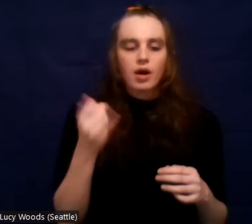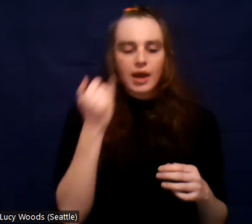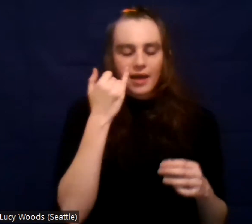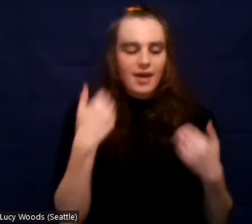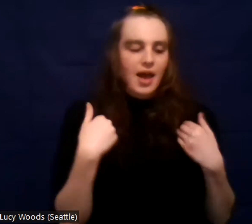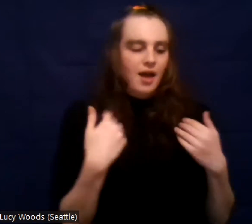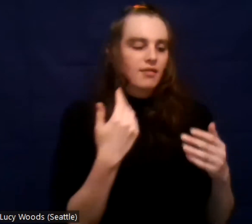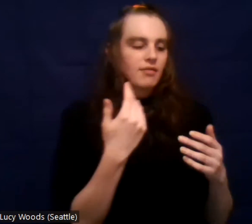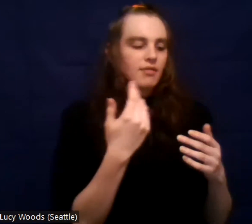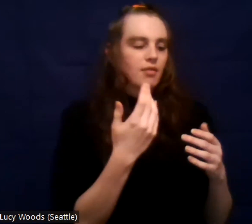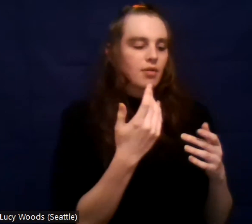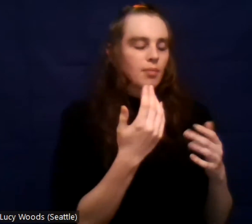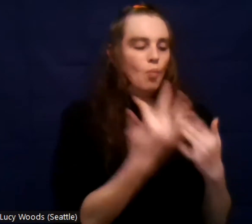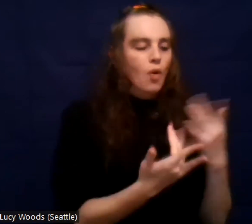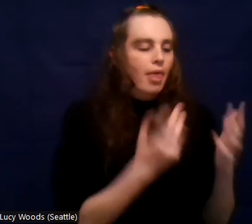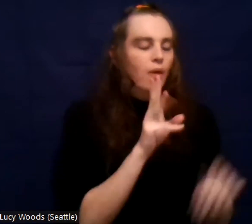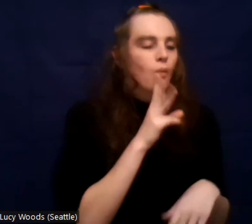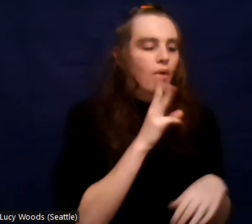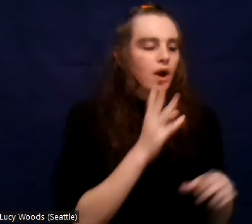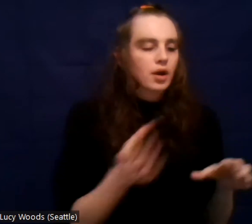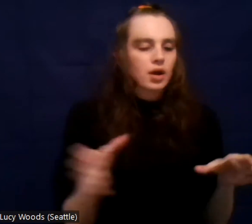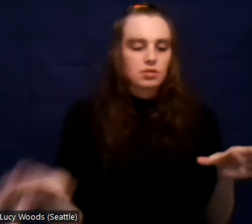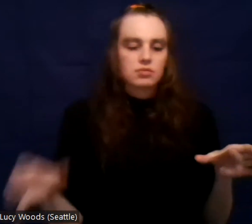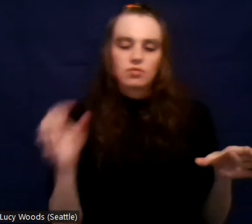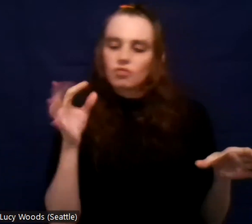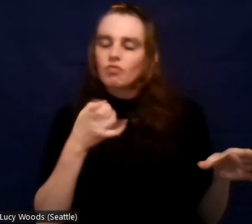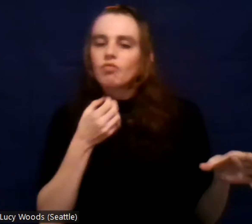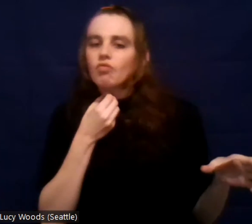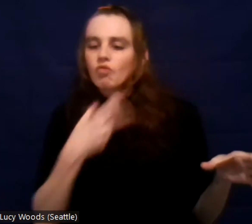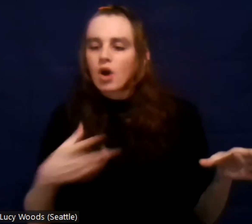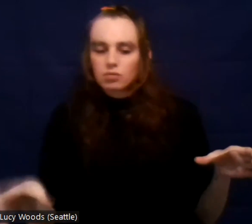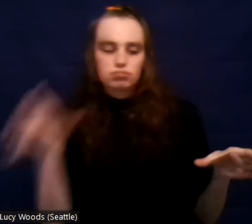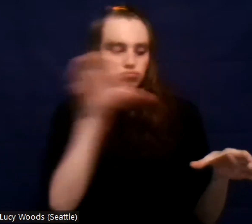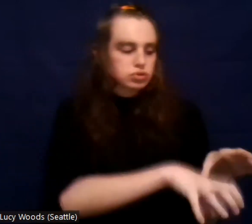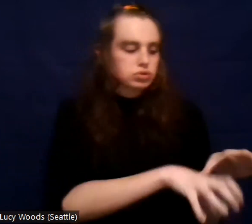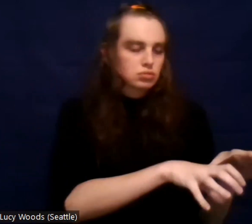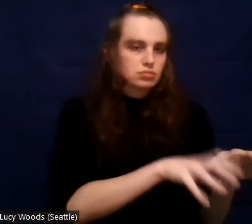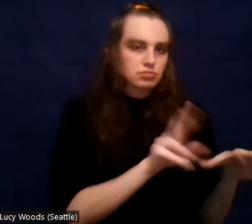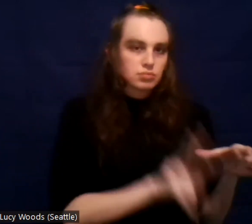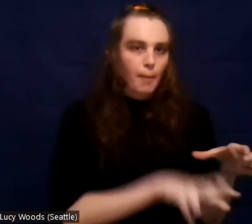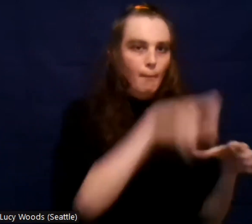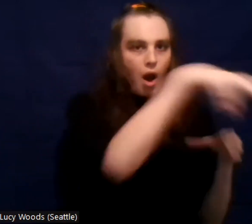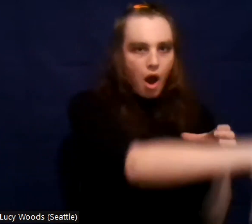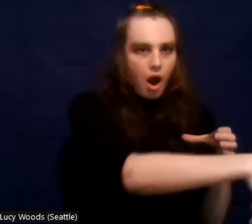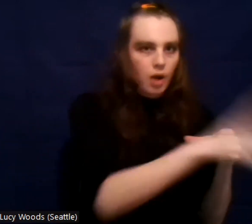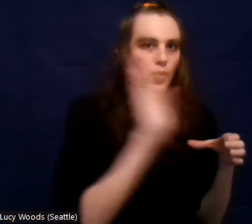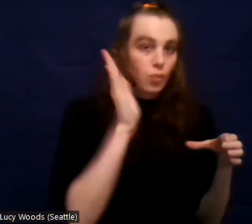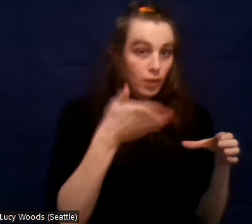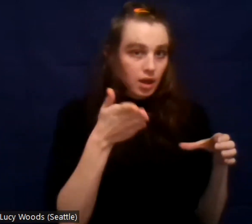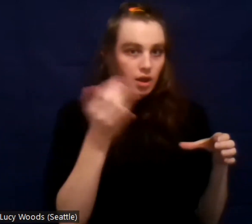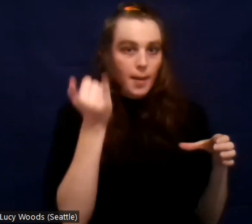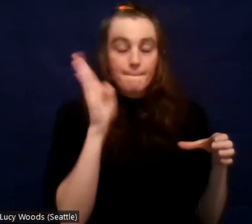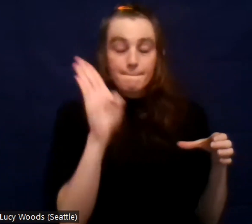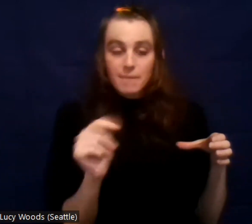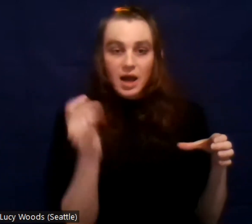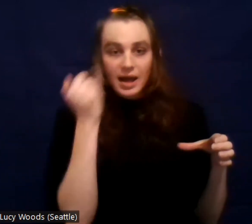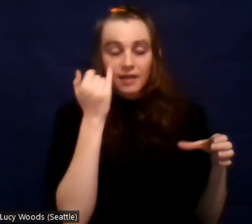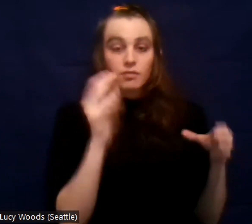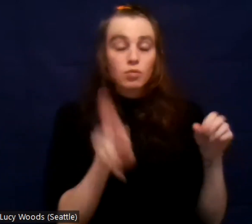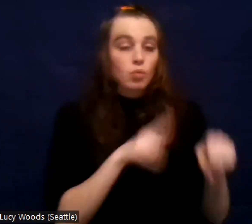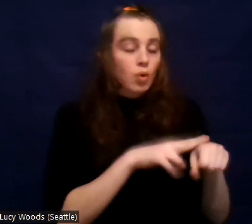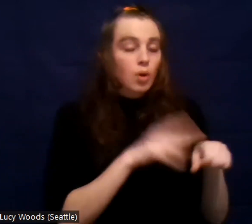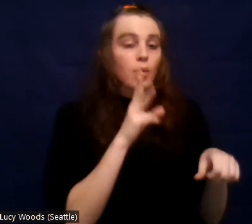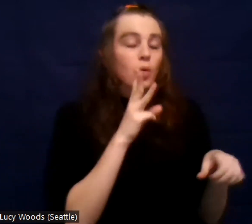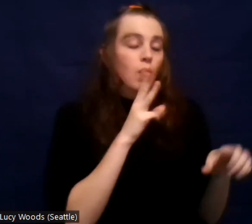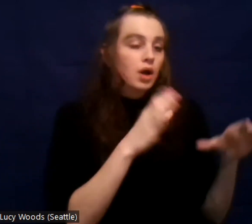frog's going to boil. Um, that, and that's how my alcoholism started. Um, my son